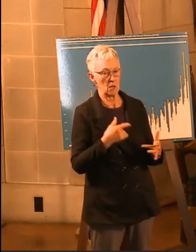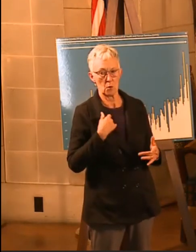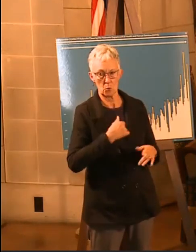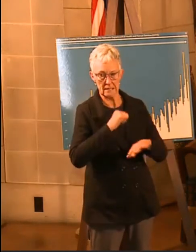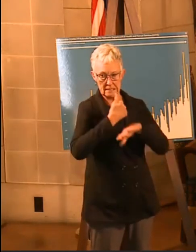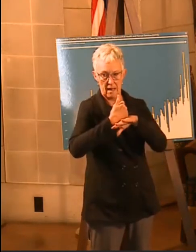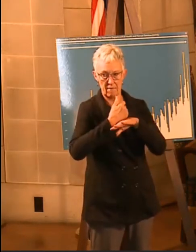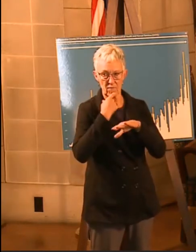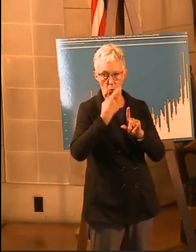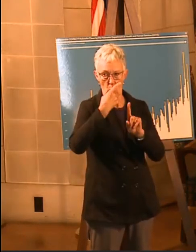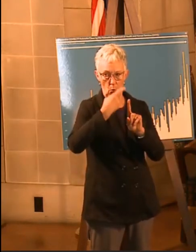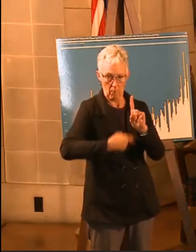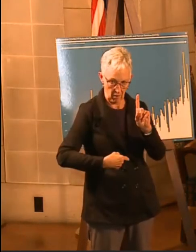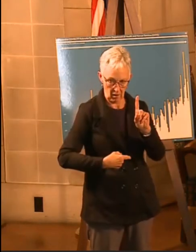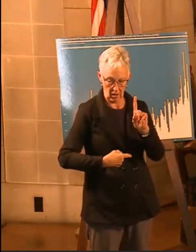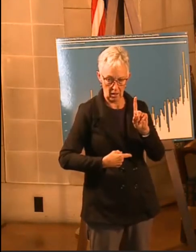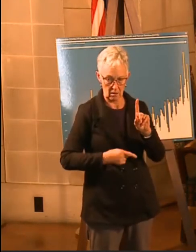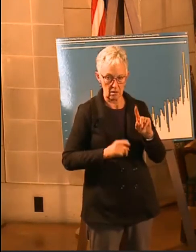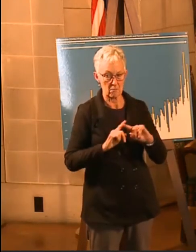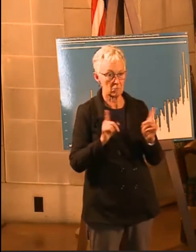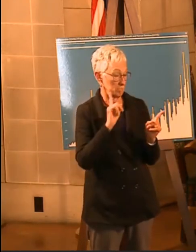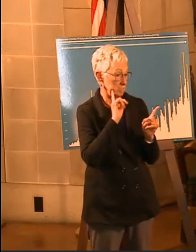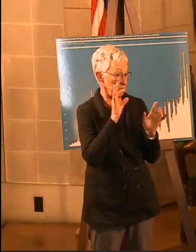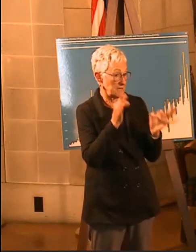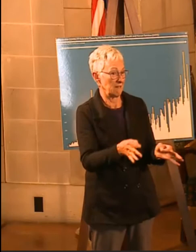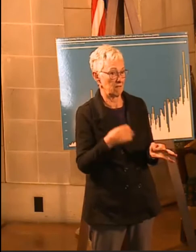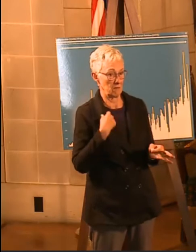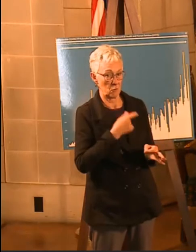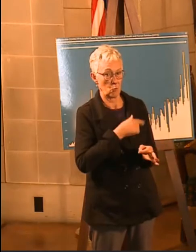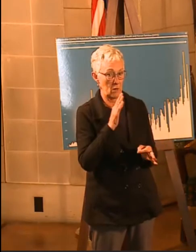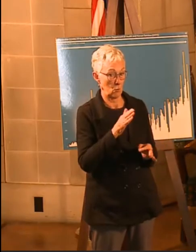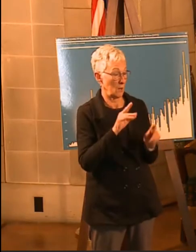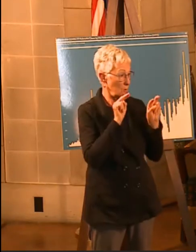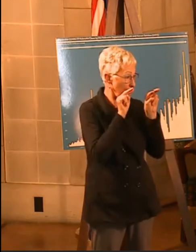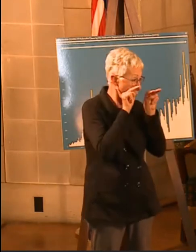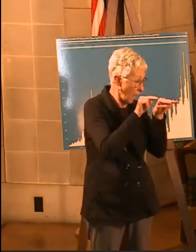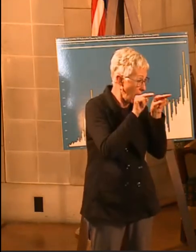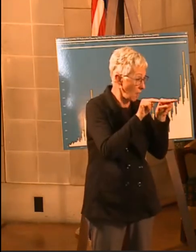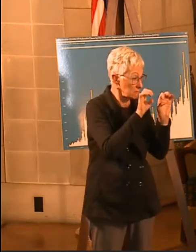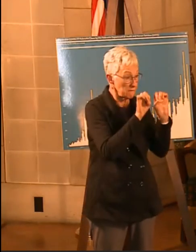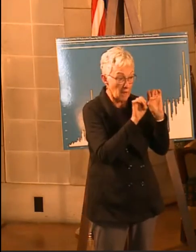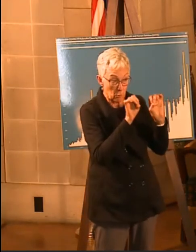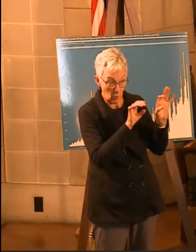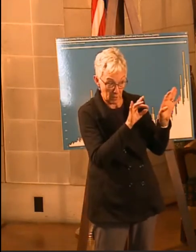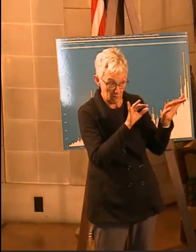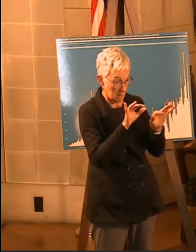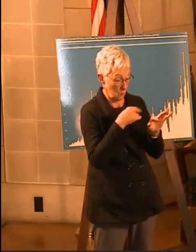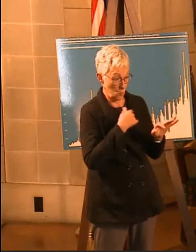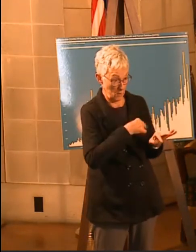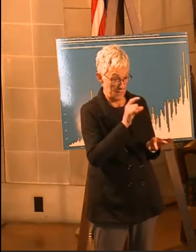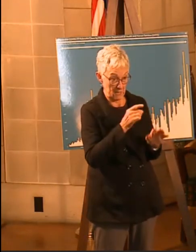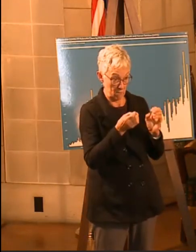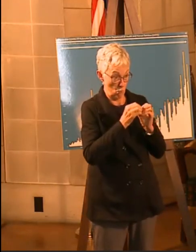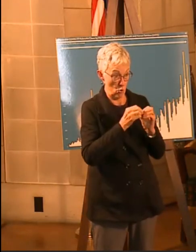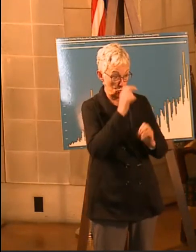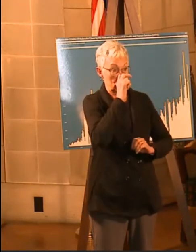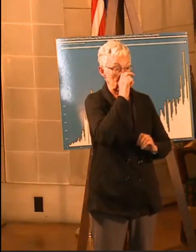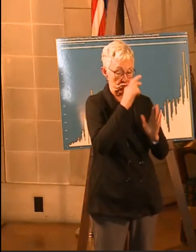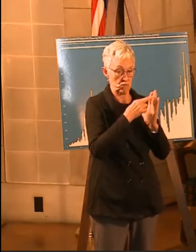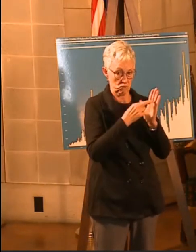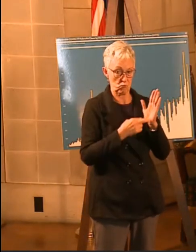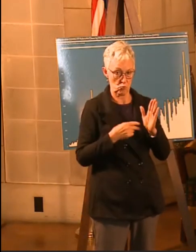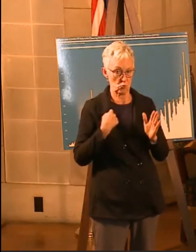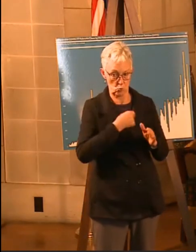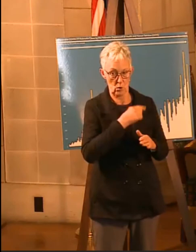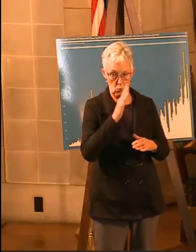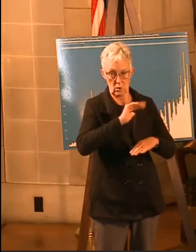time. And absolutely, we're going to continue to reevaluate this. And if we feel like we need to take additional steps, we will definitely take additional steps. And this is,